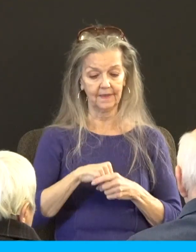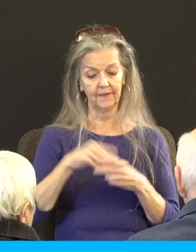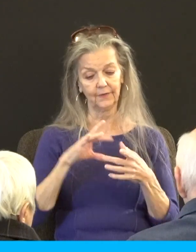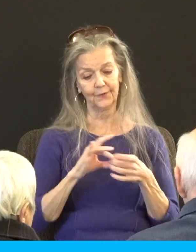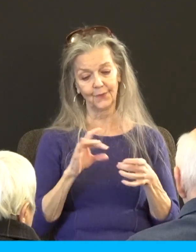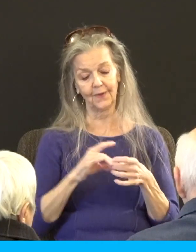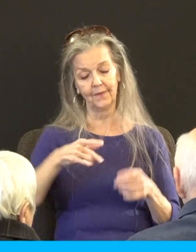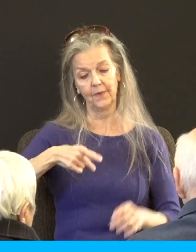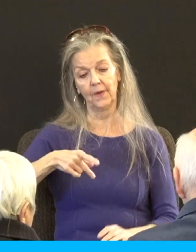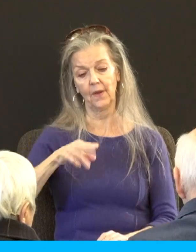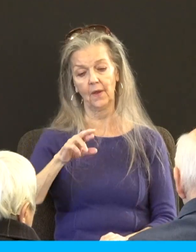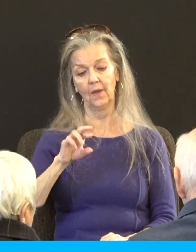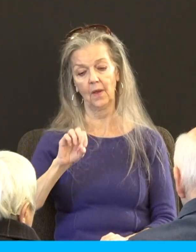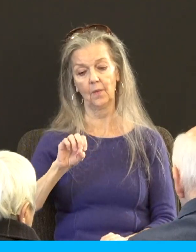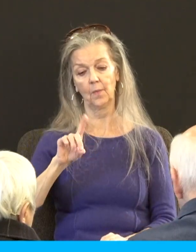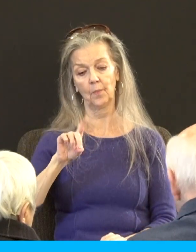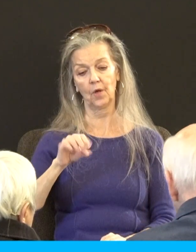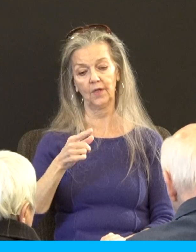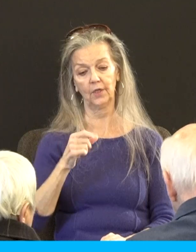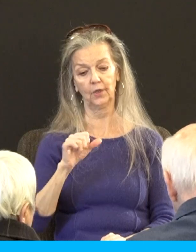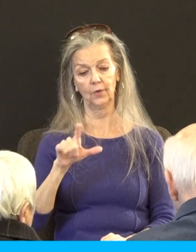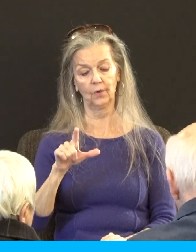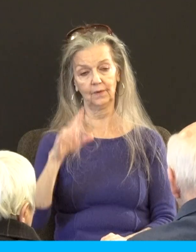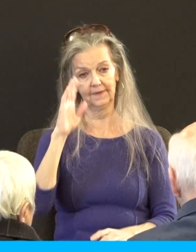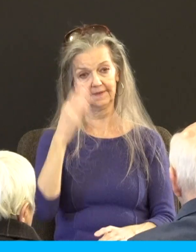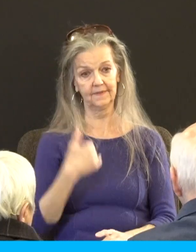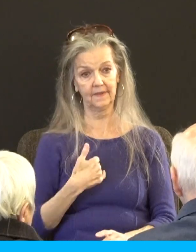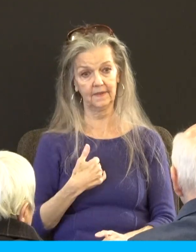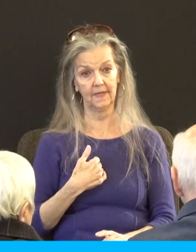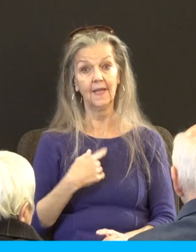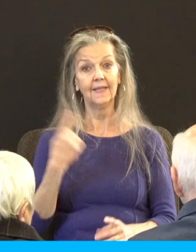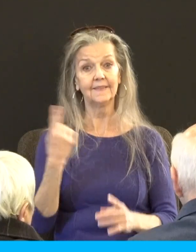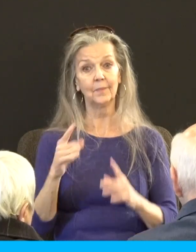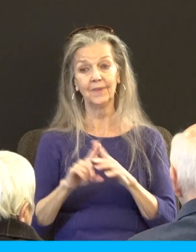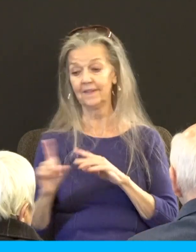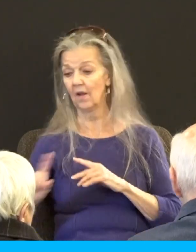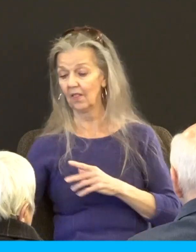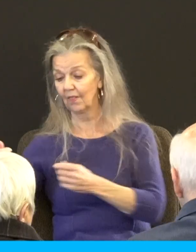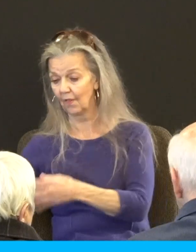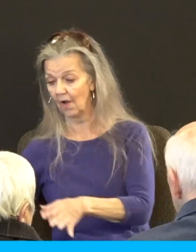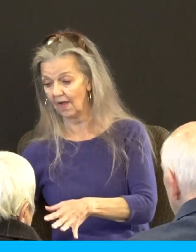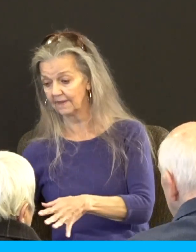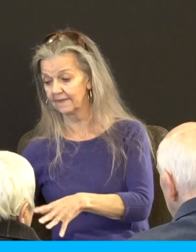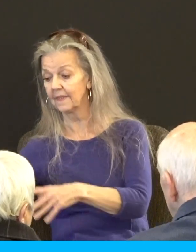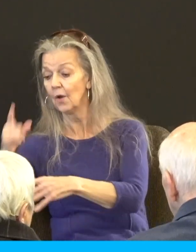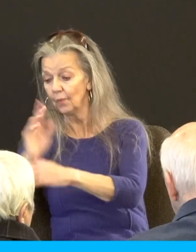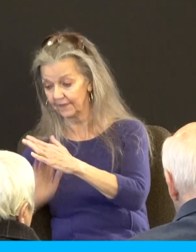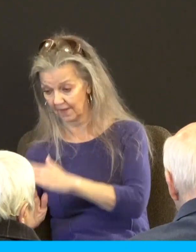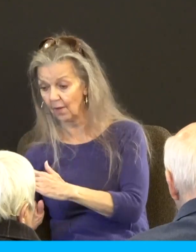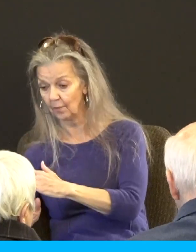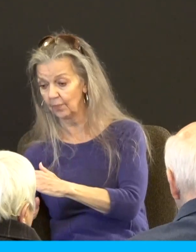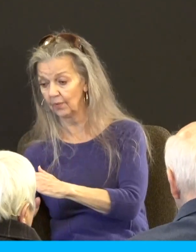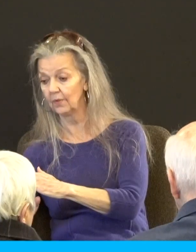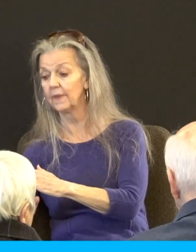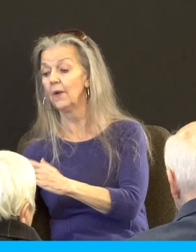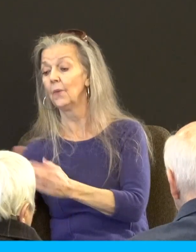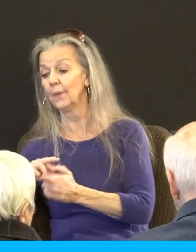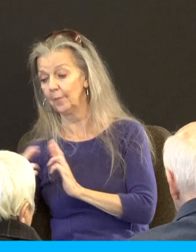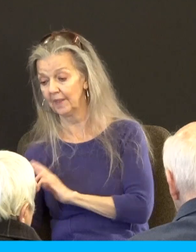got lost in something came back they're broken and you're like what have you done for me lately that's another place I see things go sideways